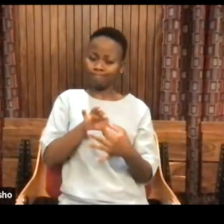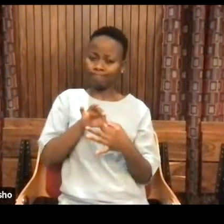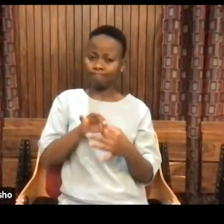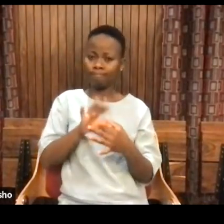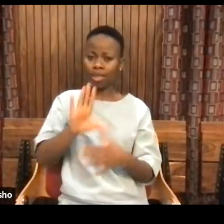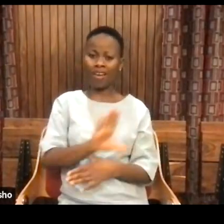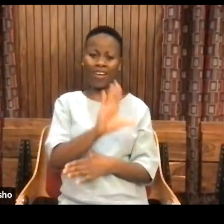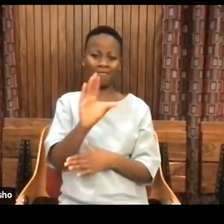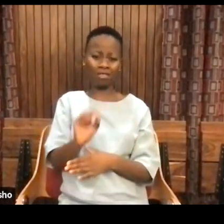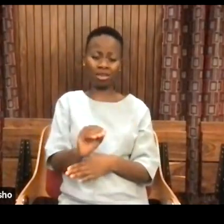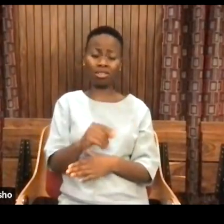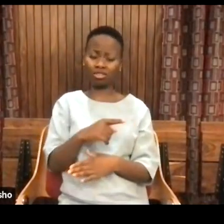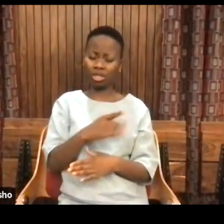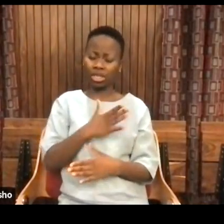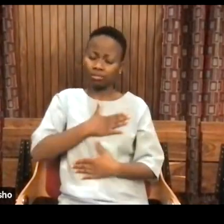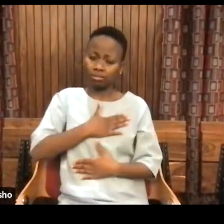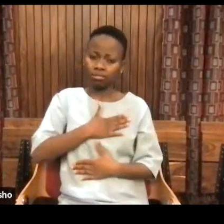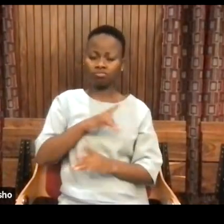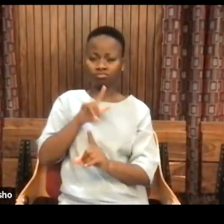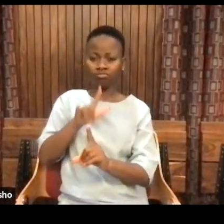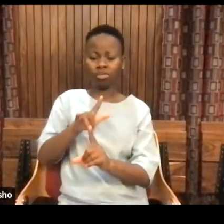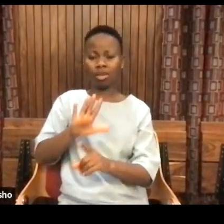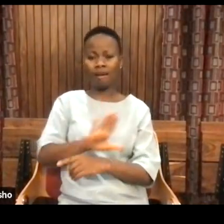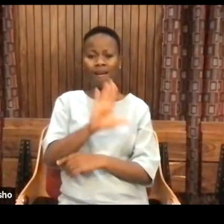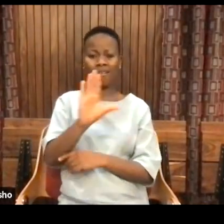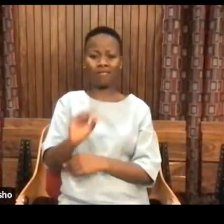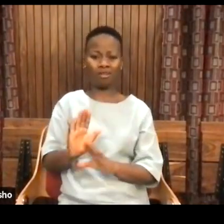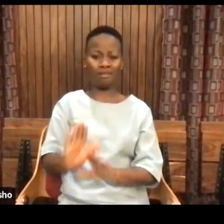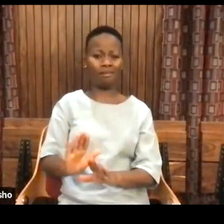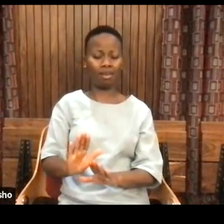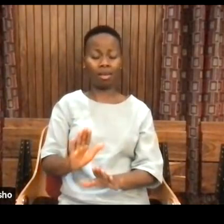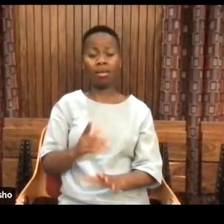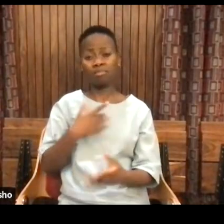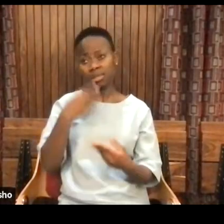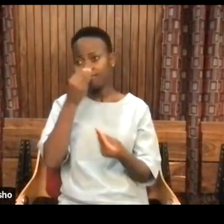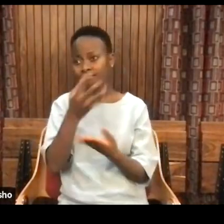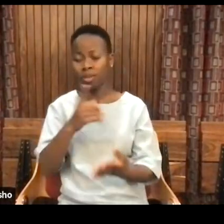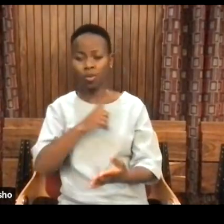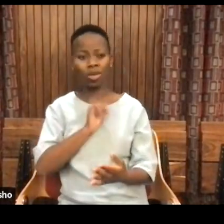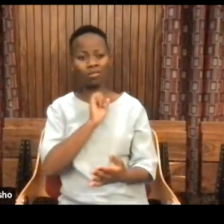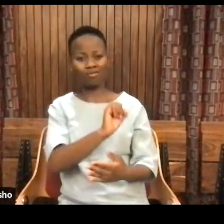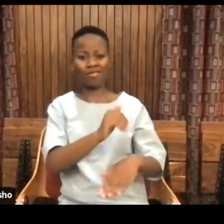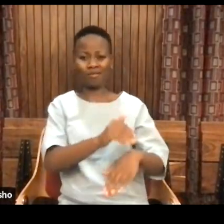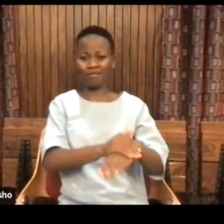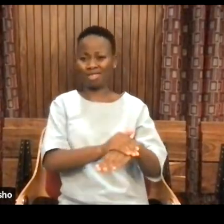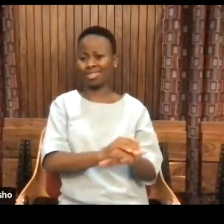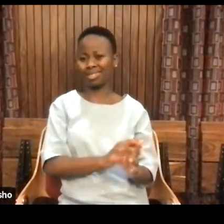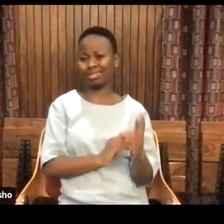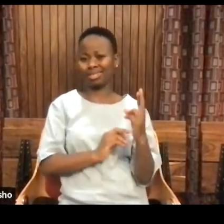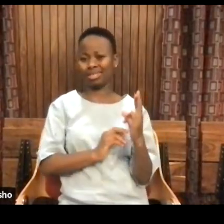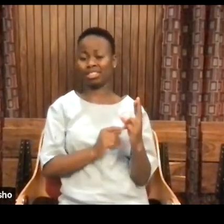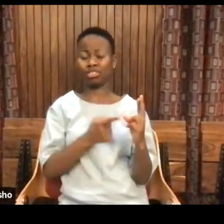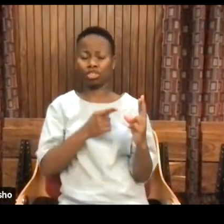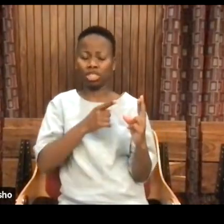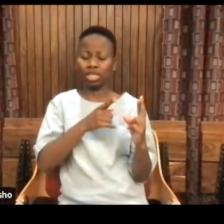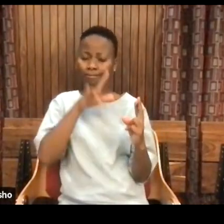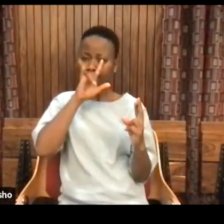I could tell you as somebody who knew her closely, dearly, that she loved,